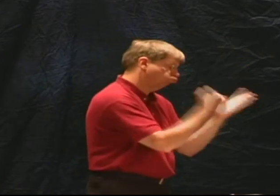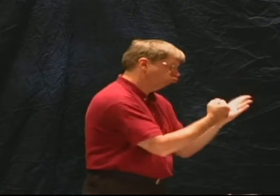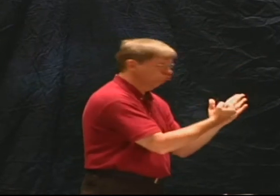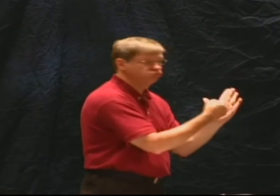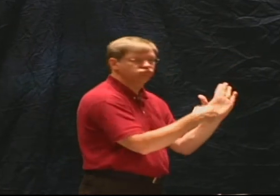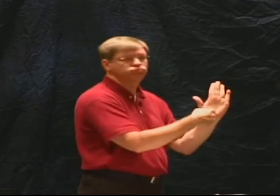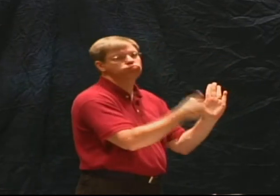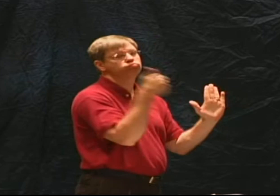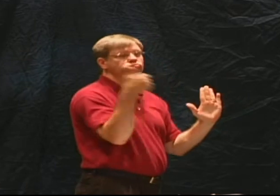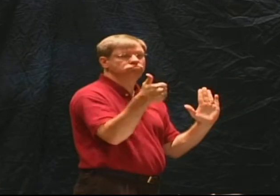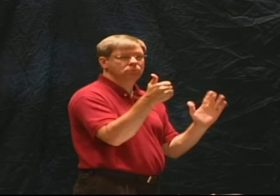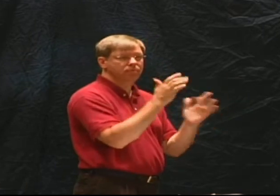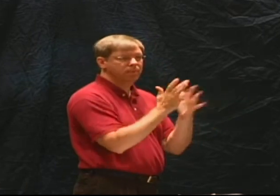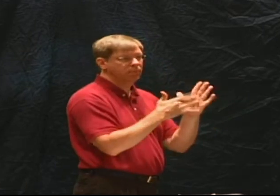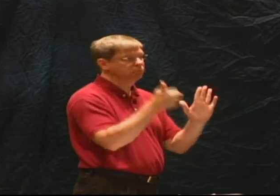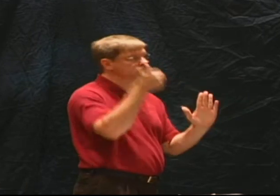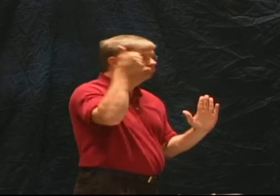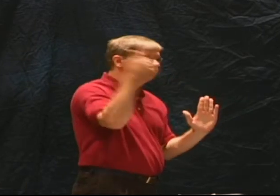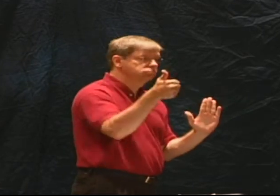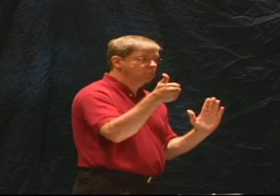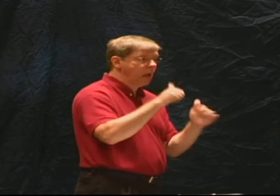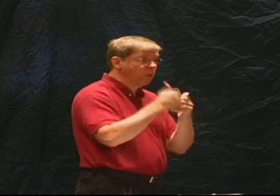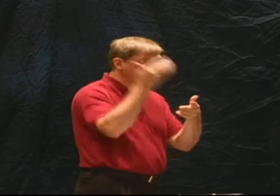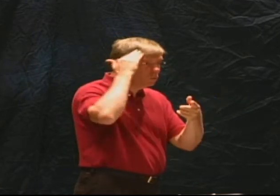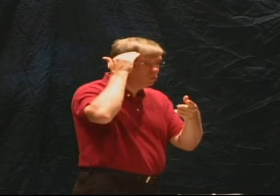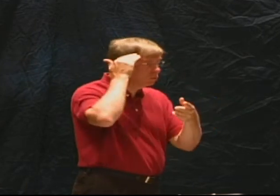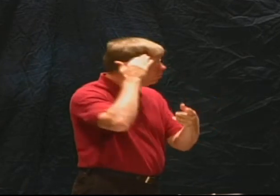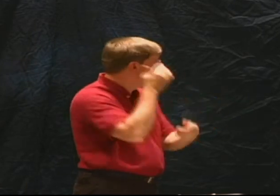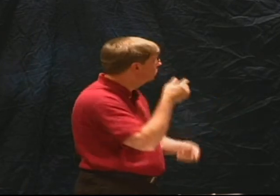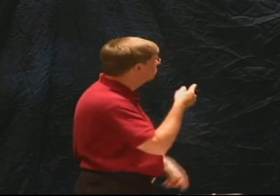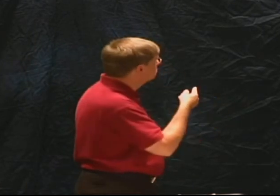Jesus gave a stamp of approval to the Old Testament